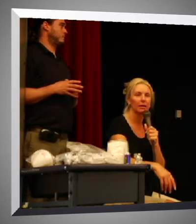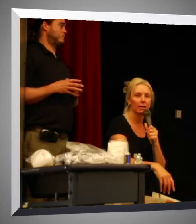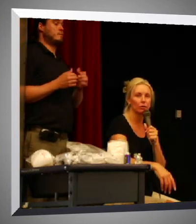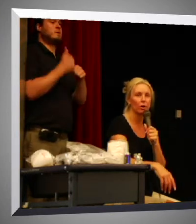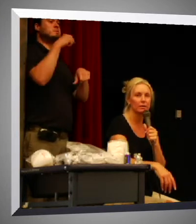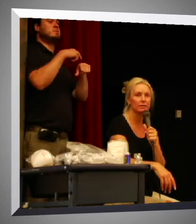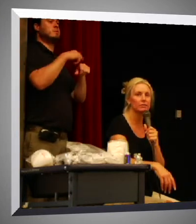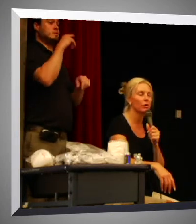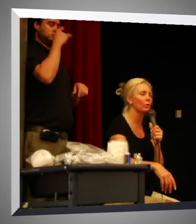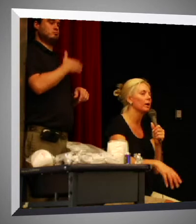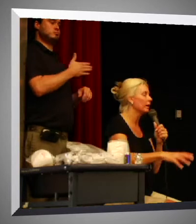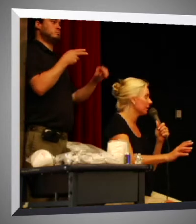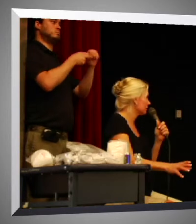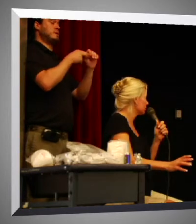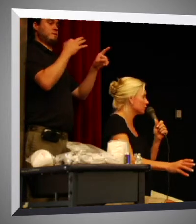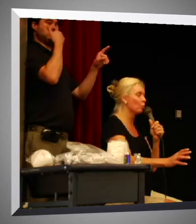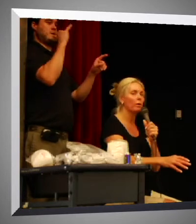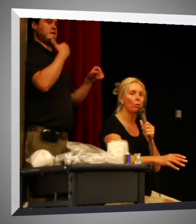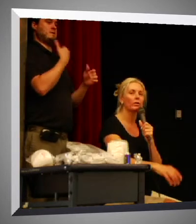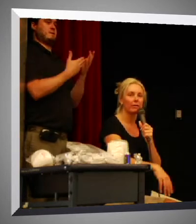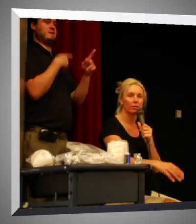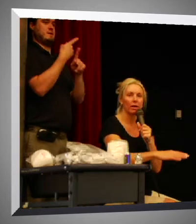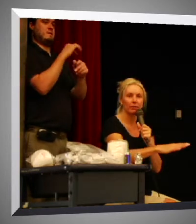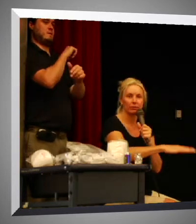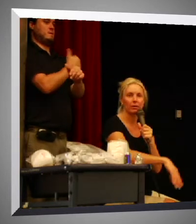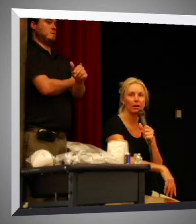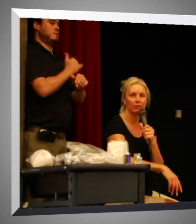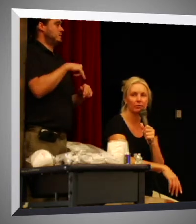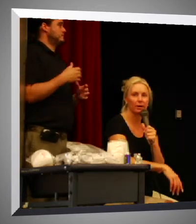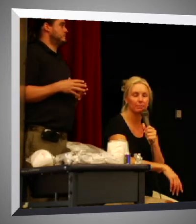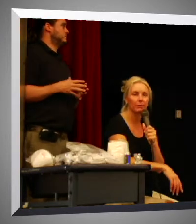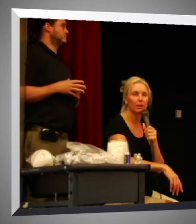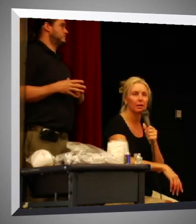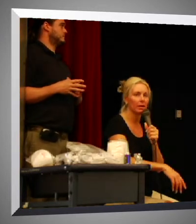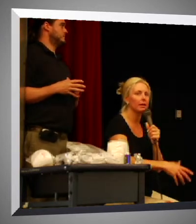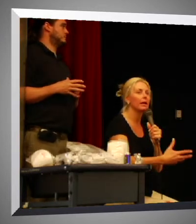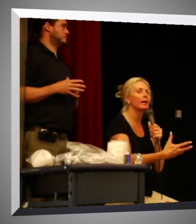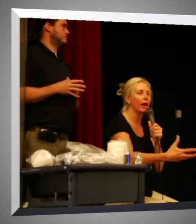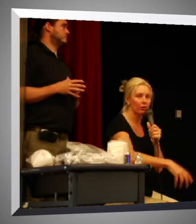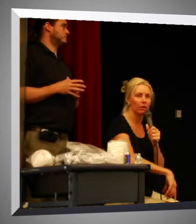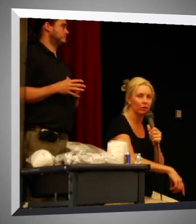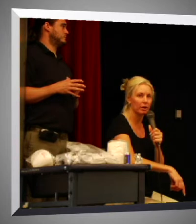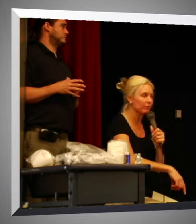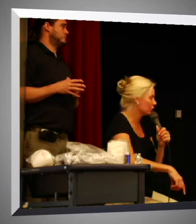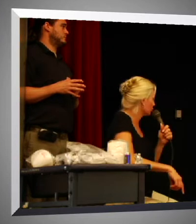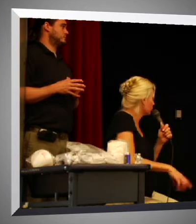trust. So this is just one more level of care that you're going to give to you,